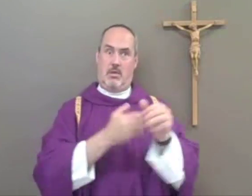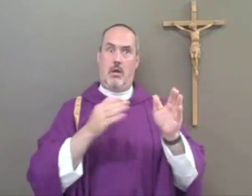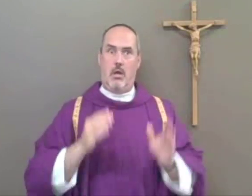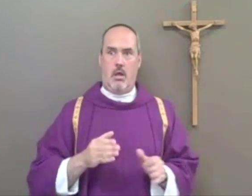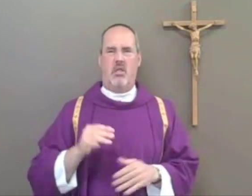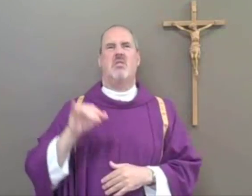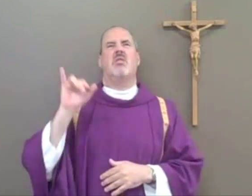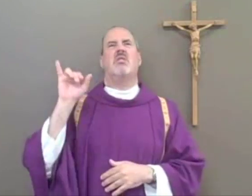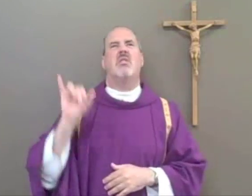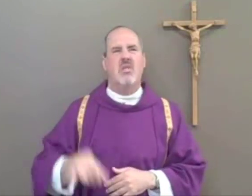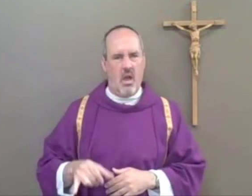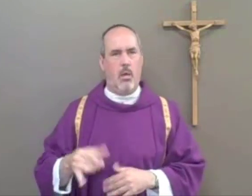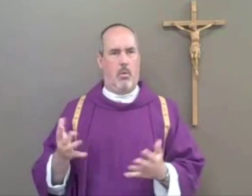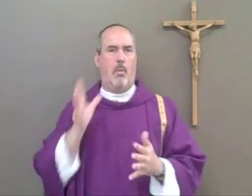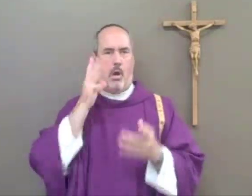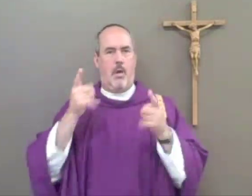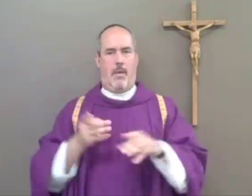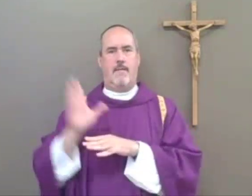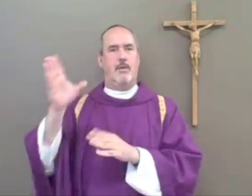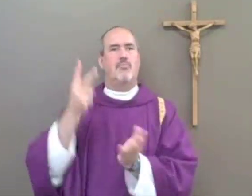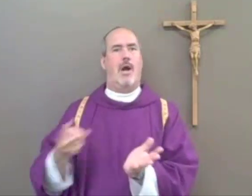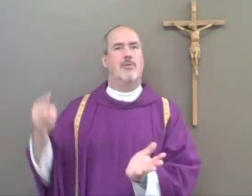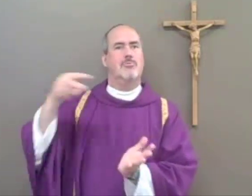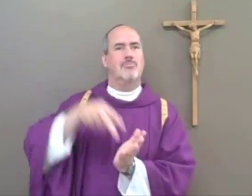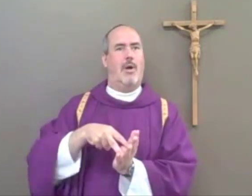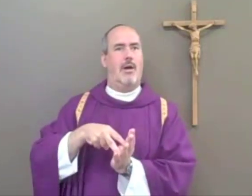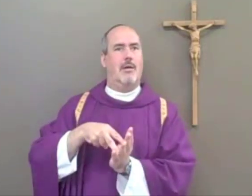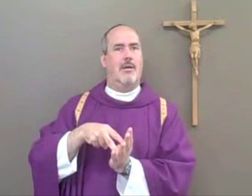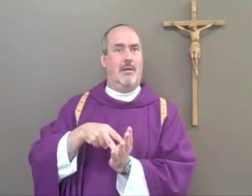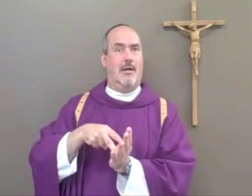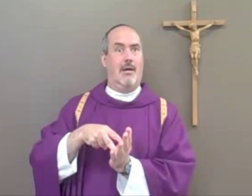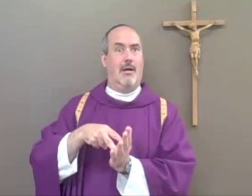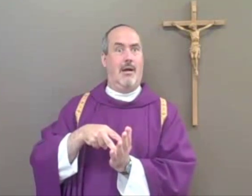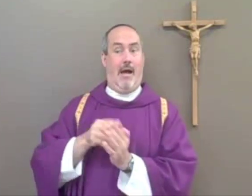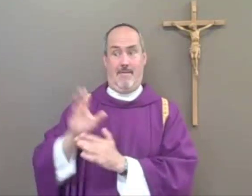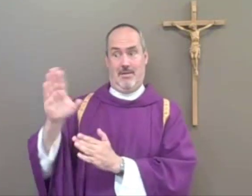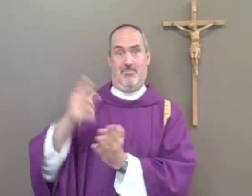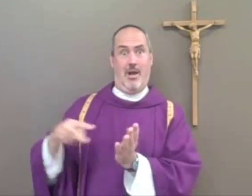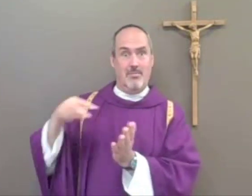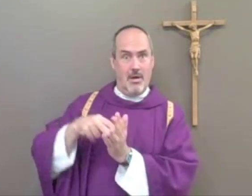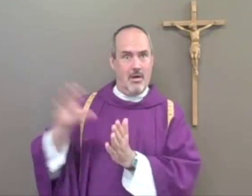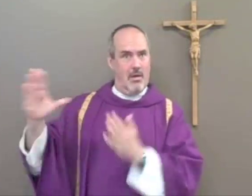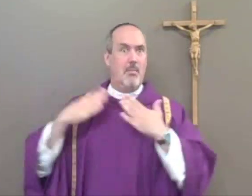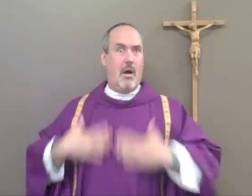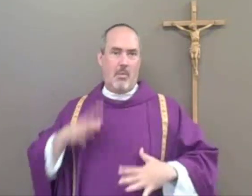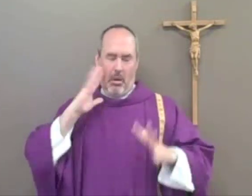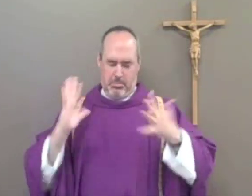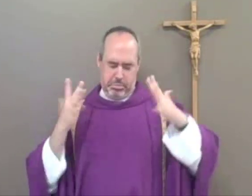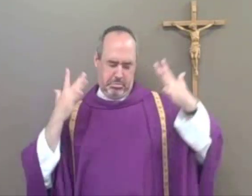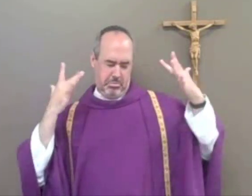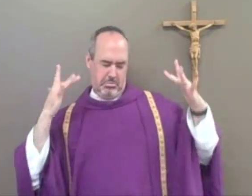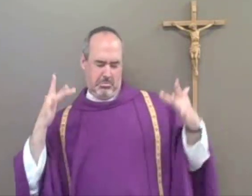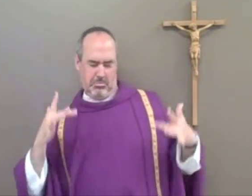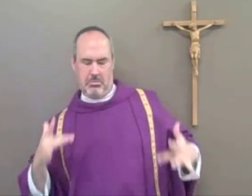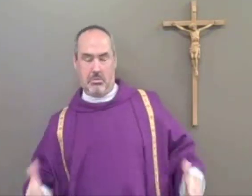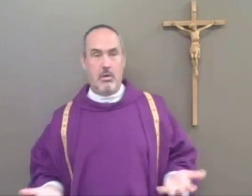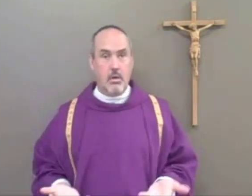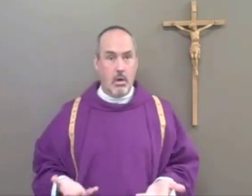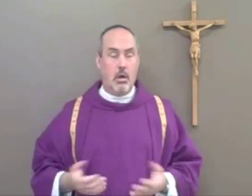that to show the apostles what will happen after he is resurrected, after he is resurrected